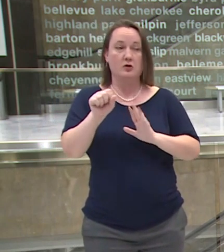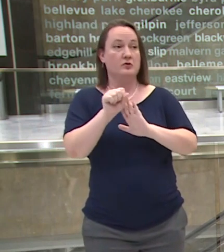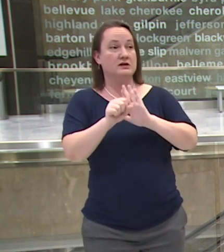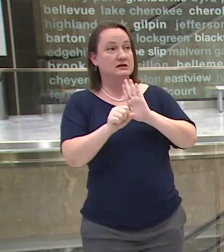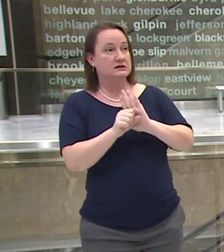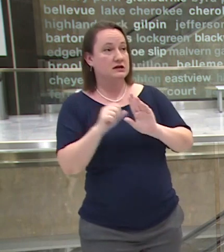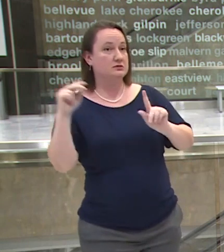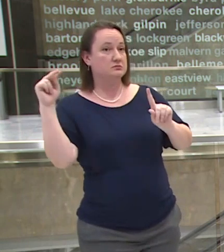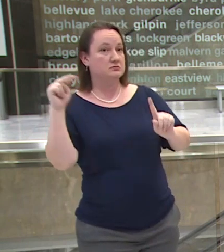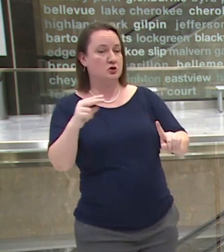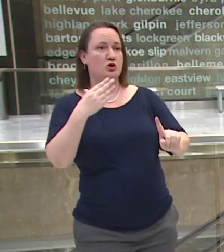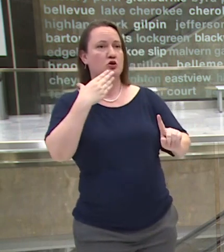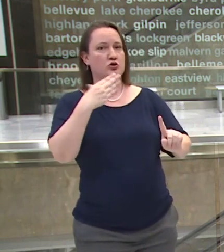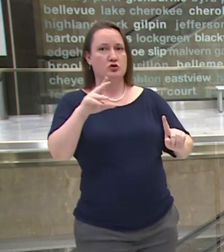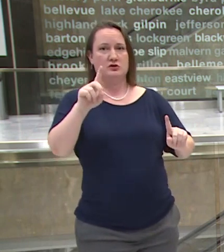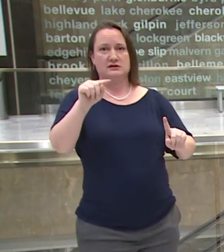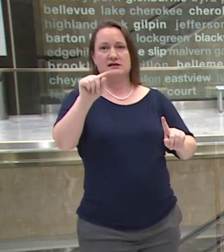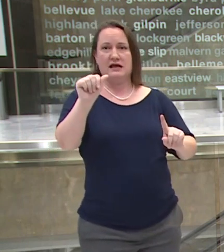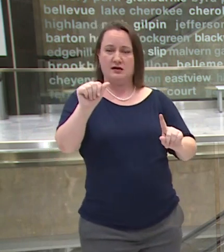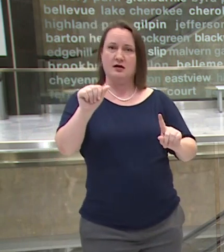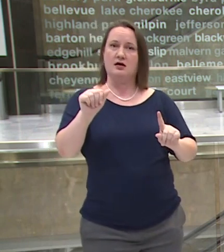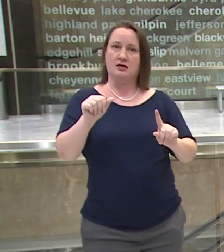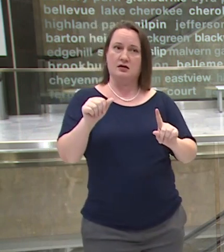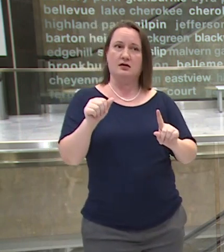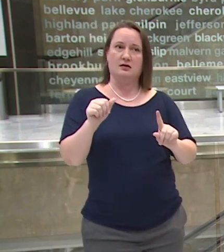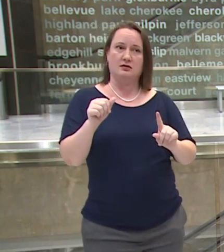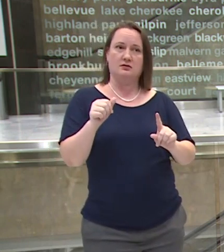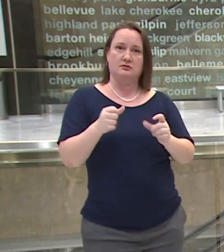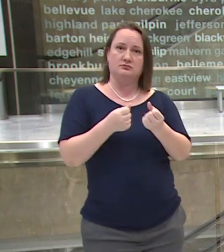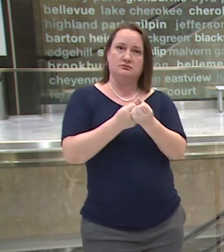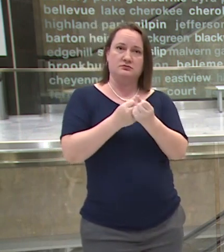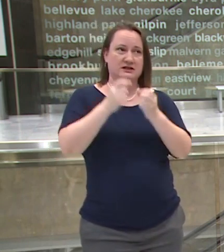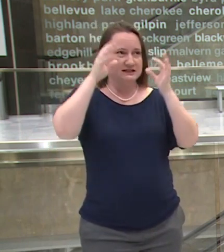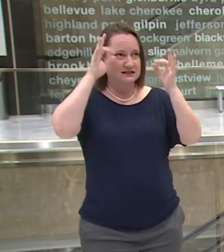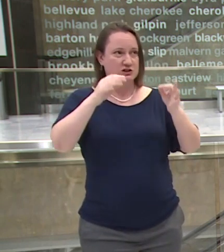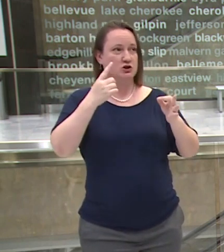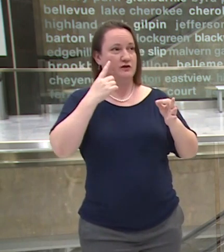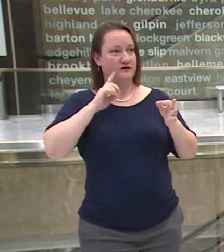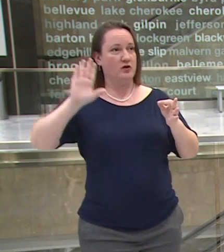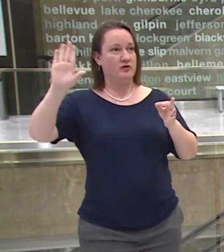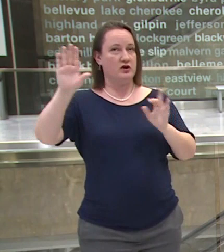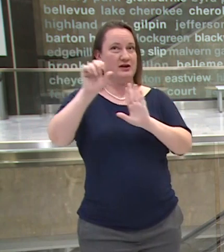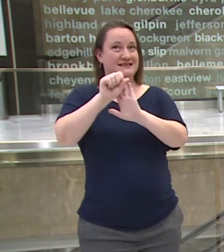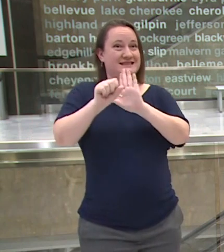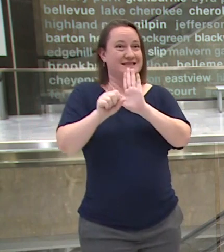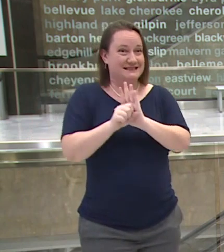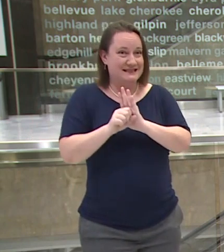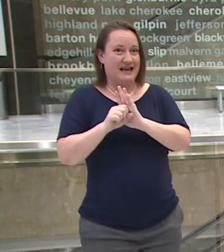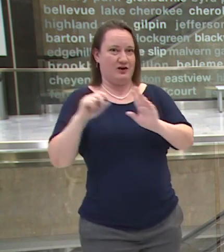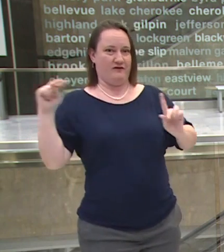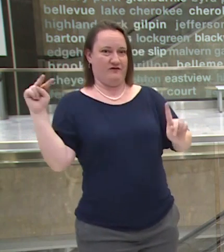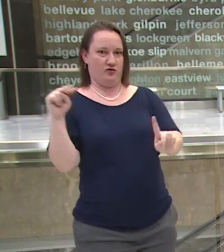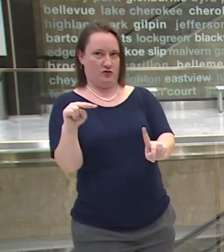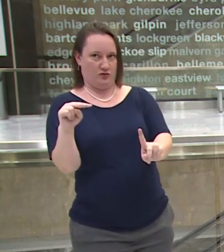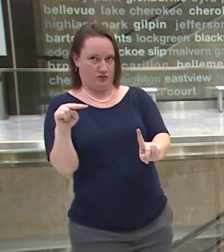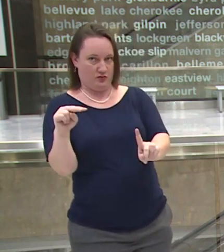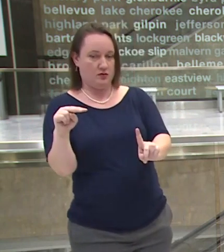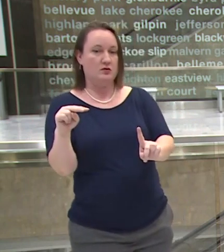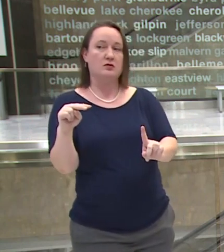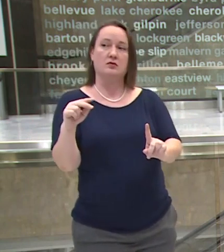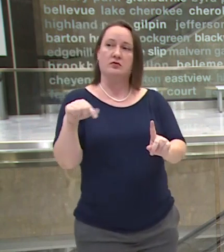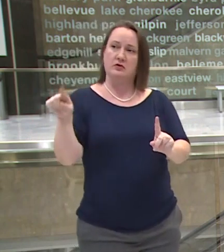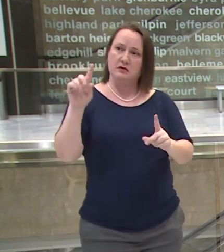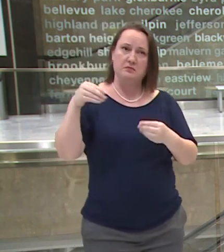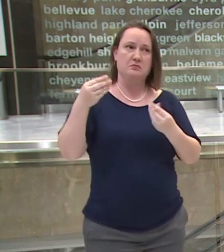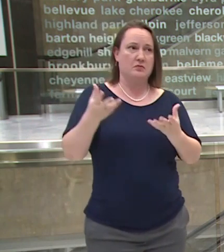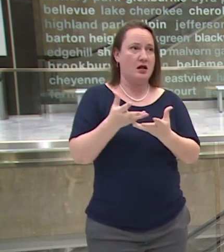data driven decisions for what you know for the for the lens that they're looking at as a state. I think there's also been a lot of flexibility